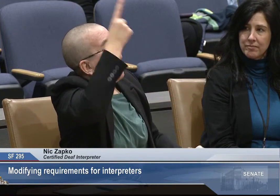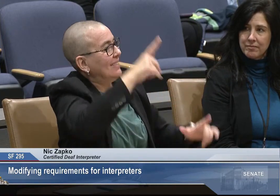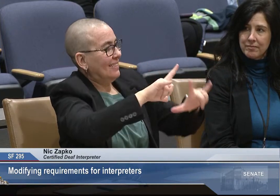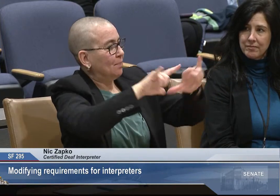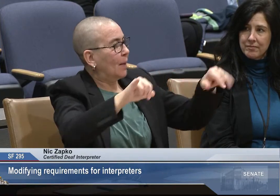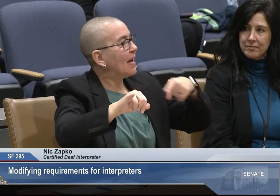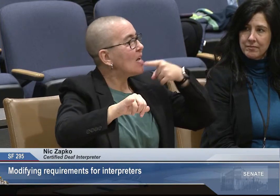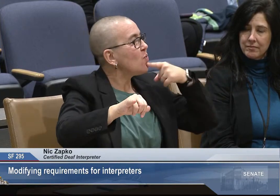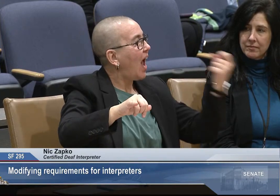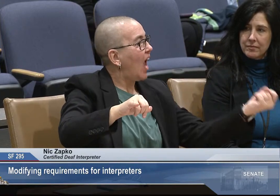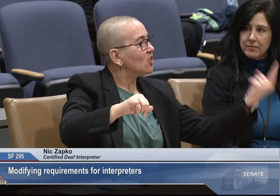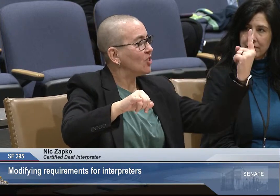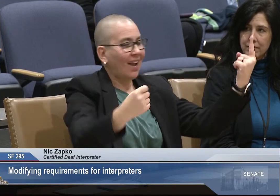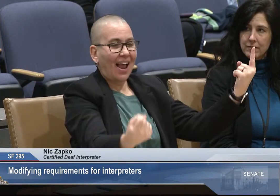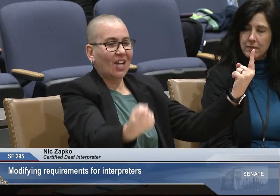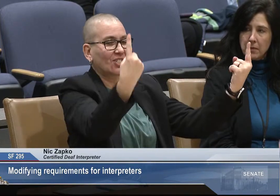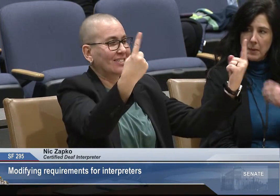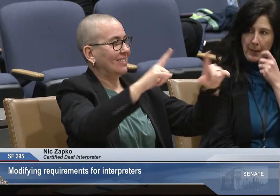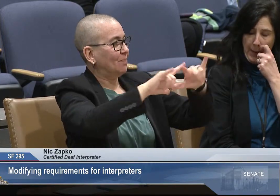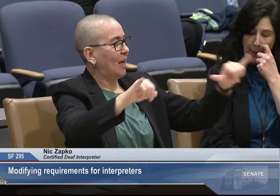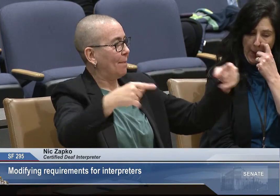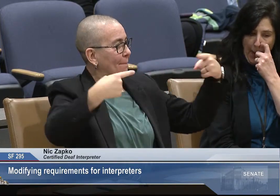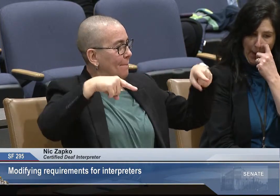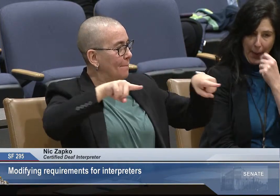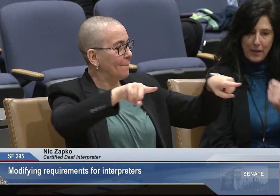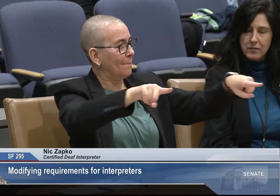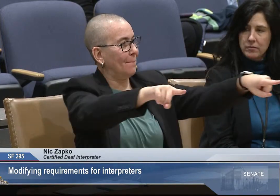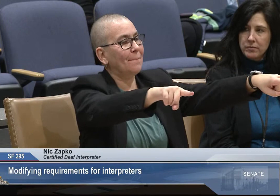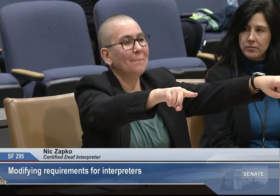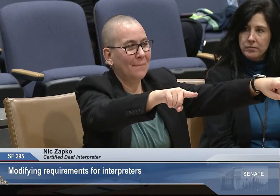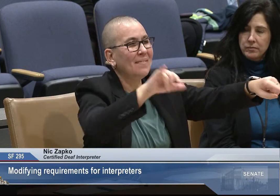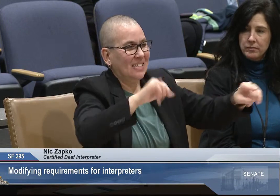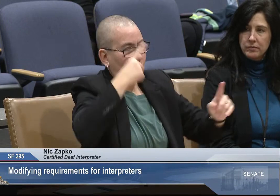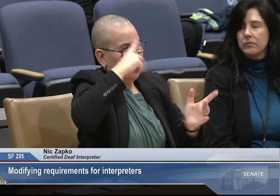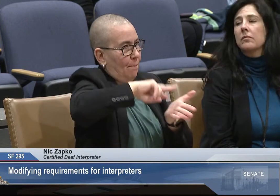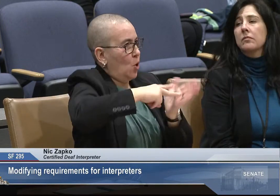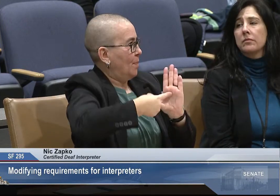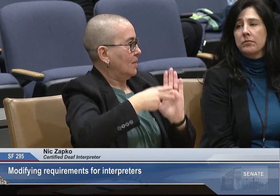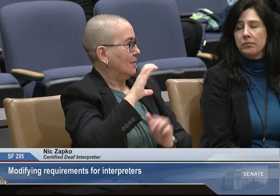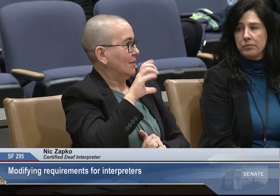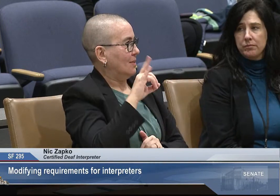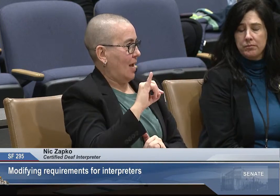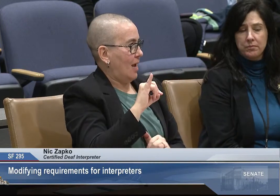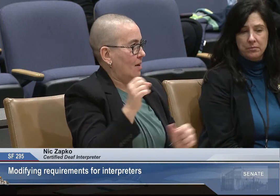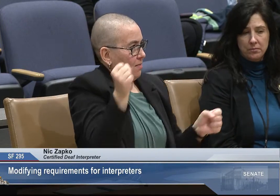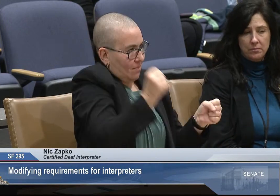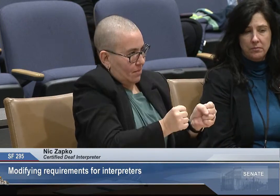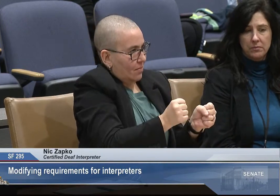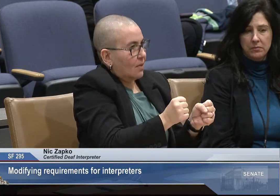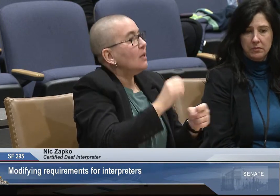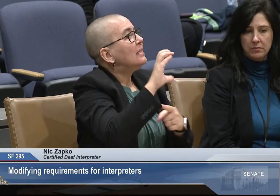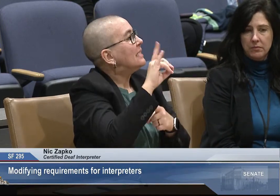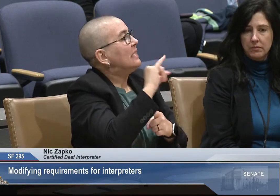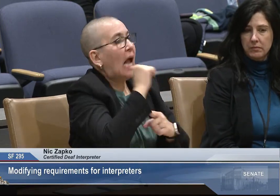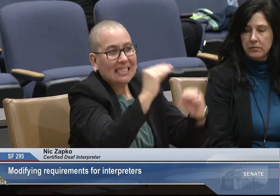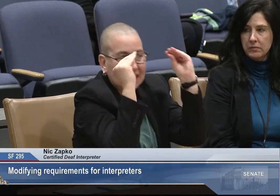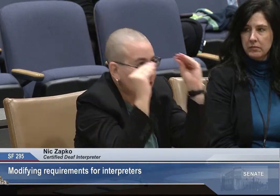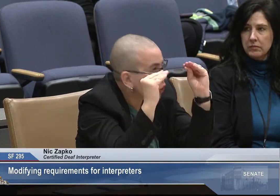and actually put it into native-like language, and it would be happening at the same time with the CDI